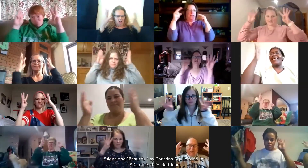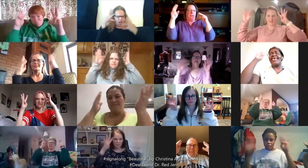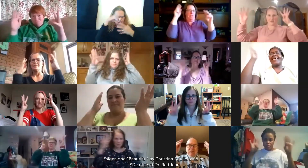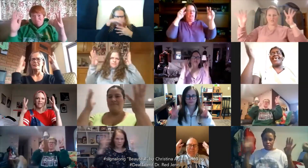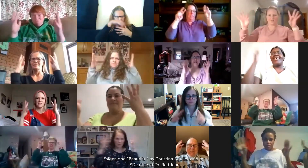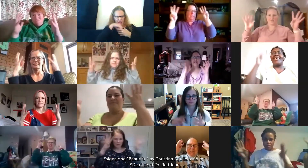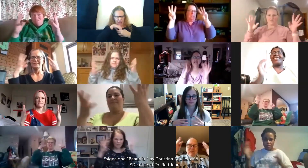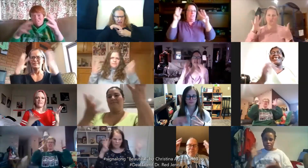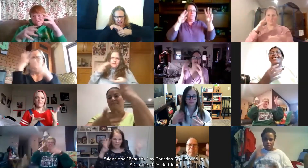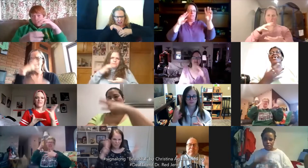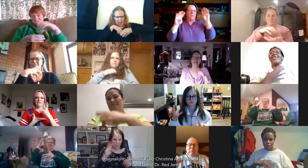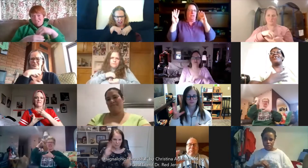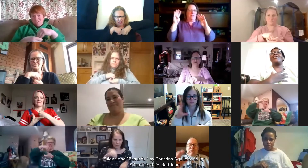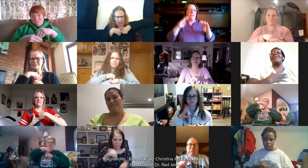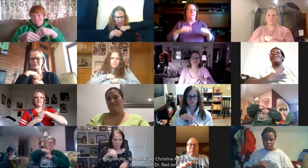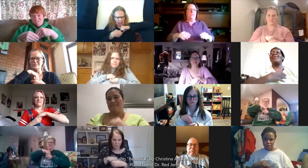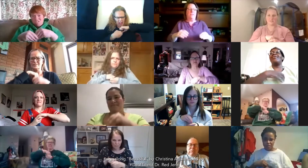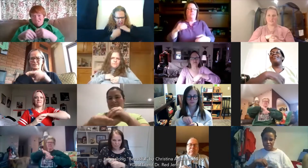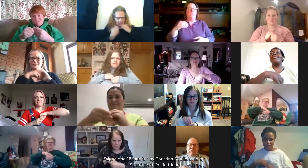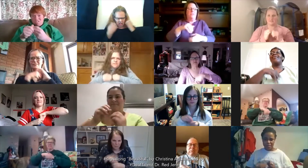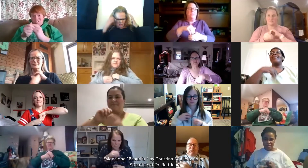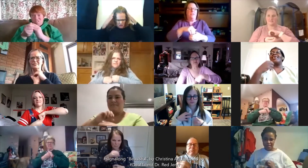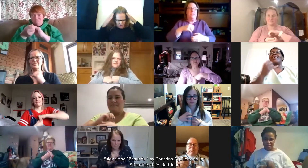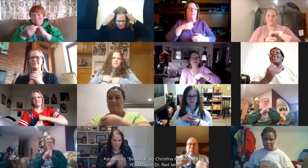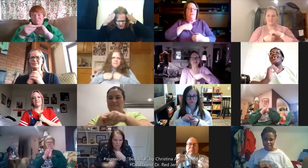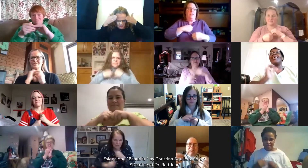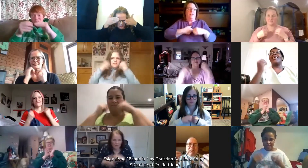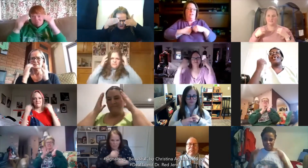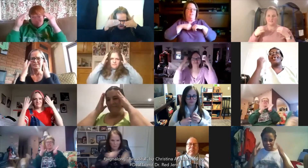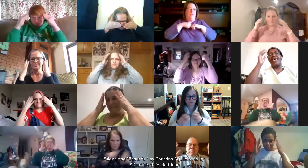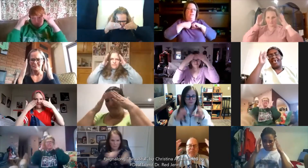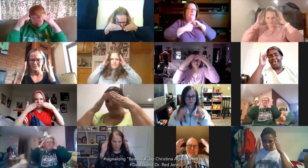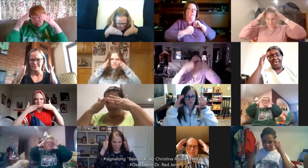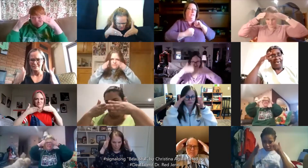can't bring don't you bring